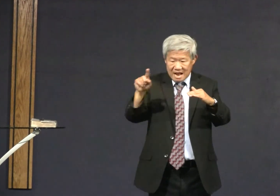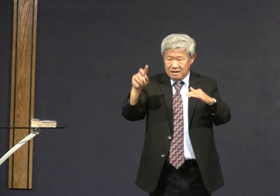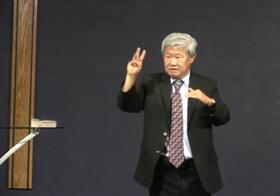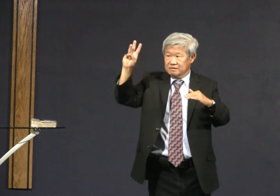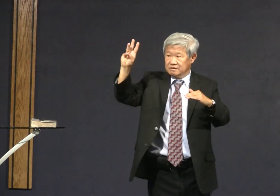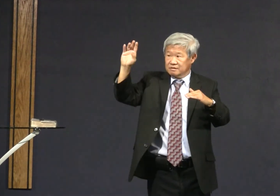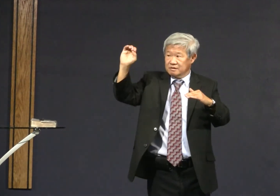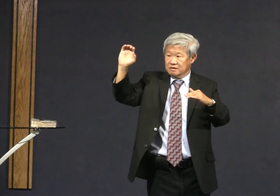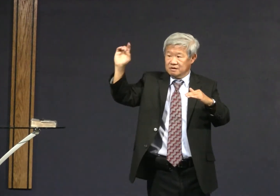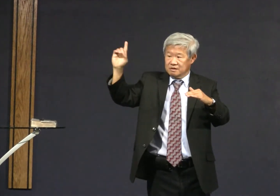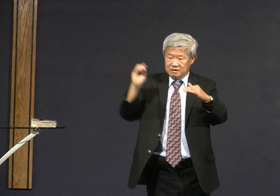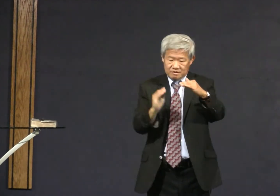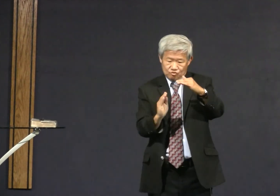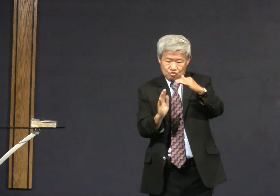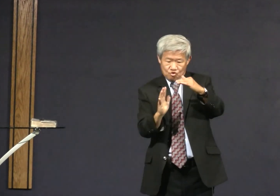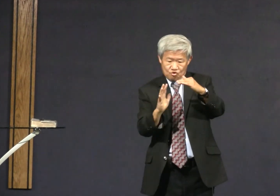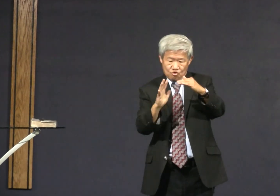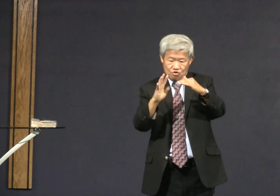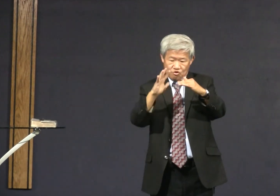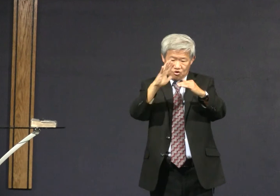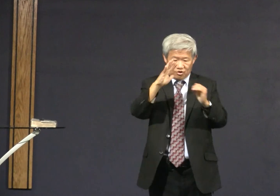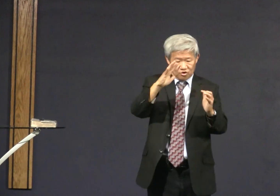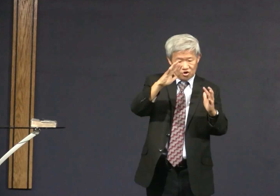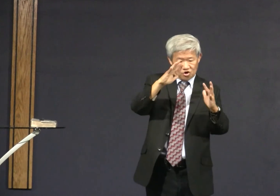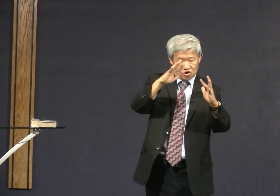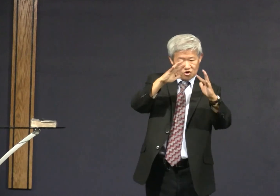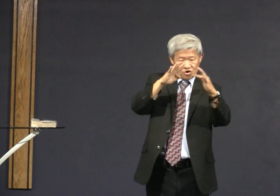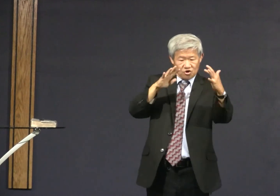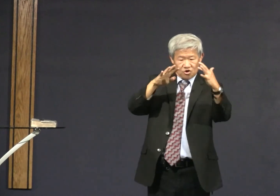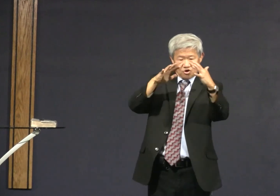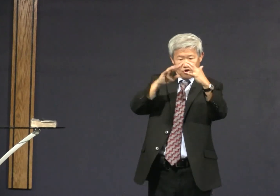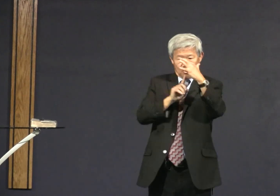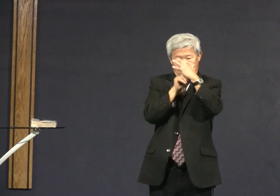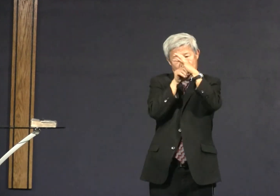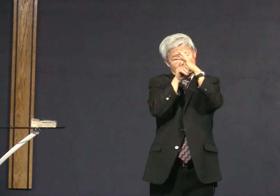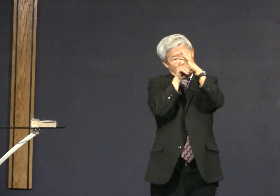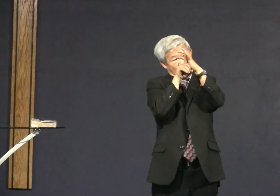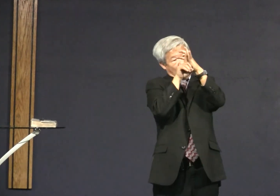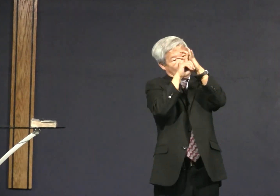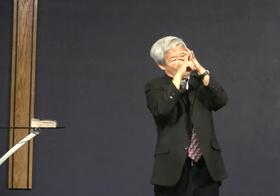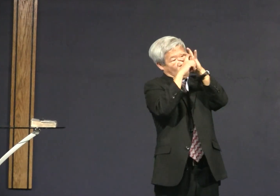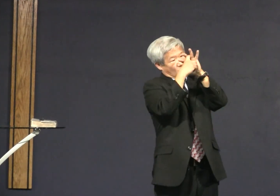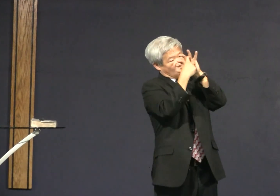the story of Jesus has its roots but weeds have grown up